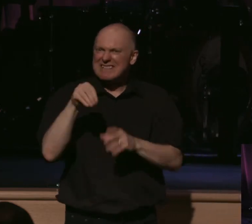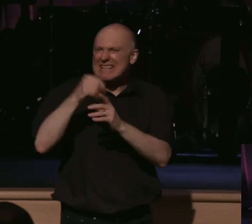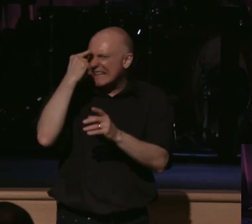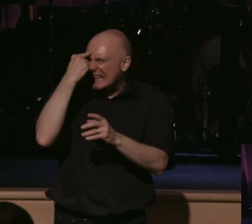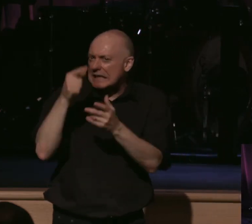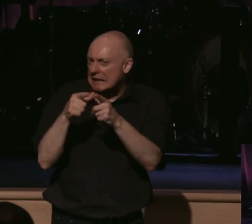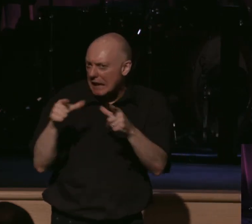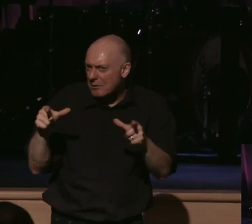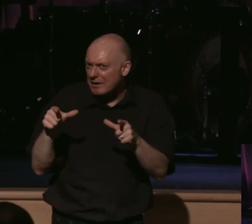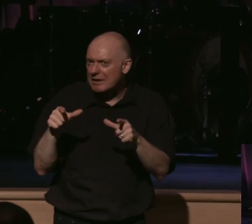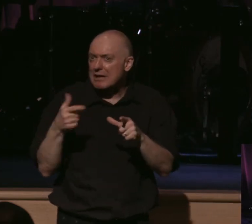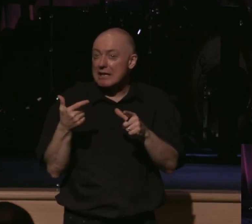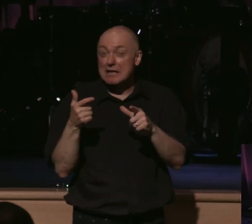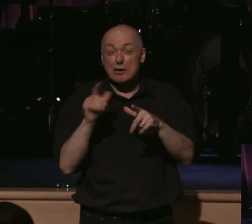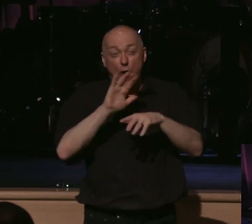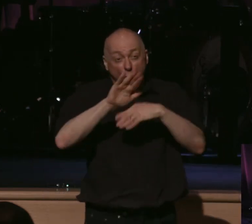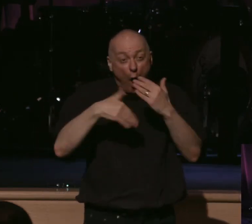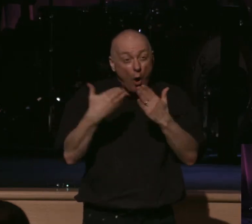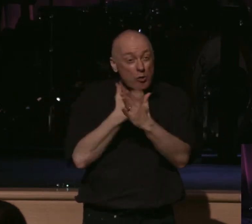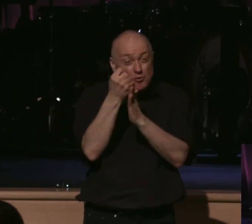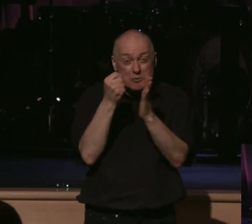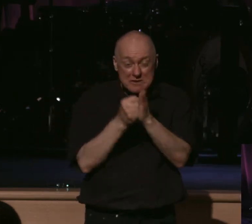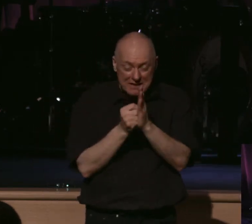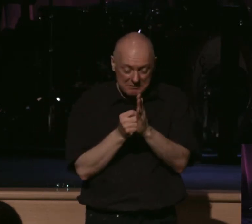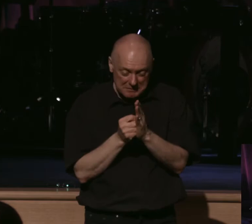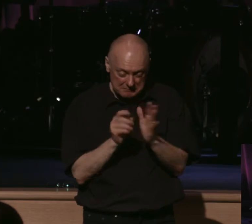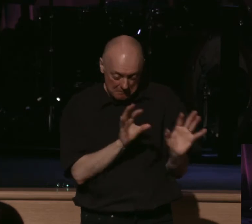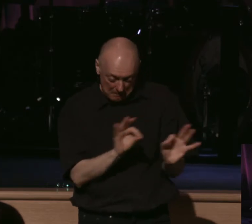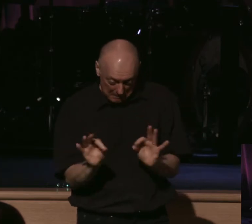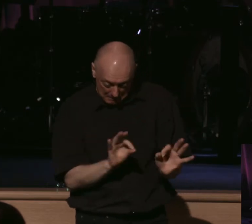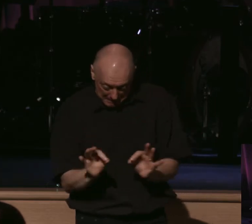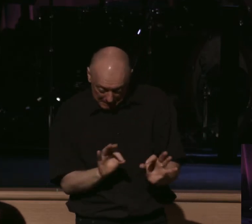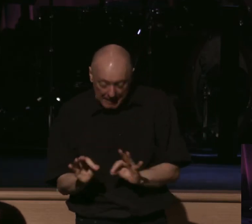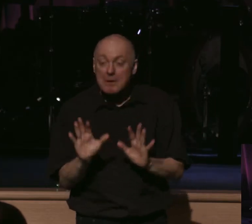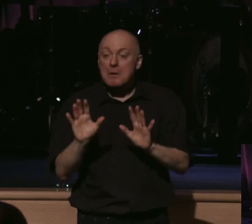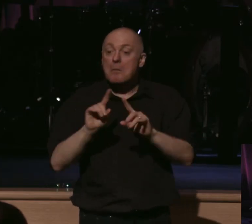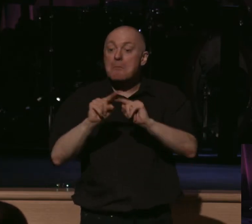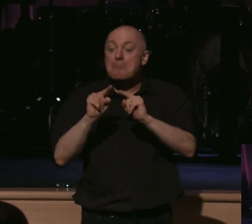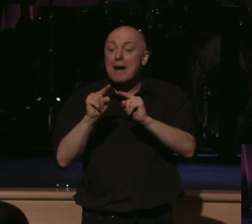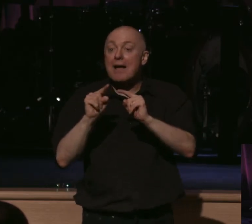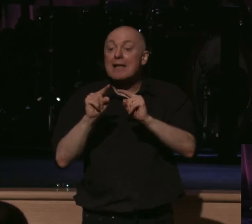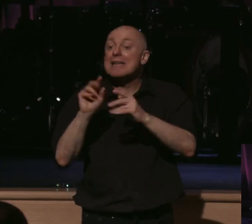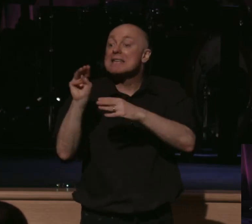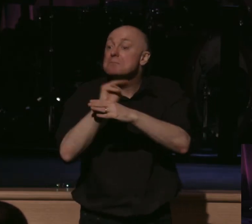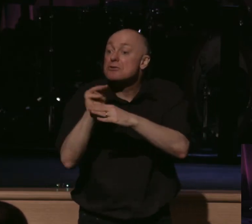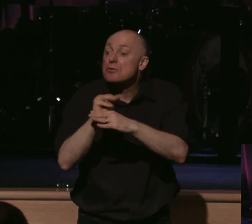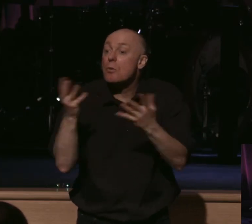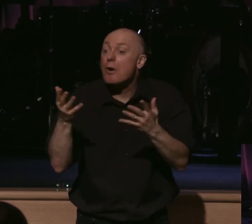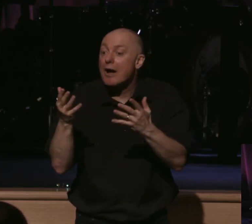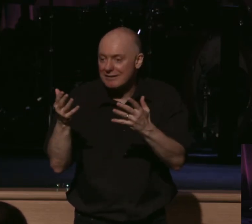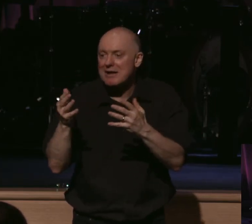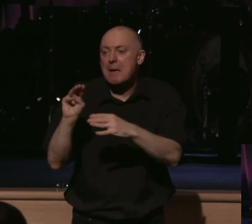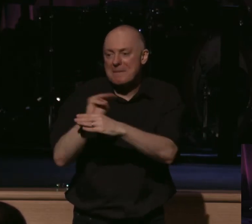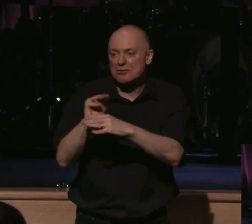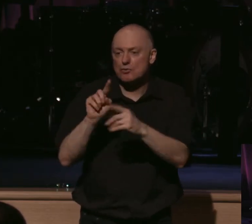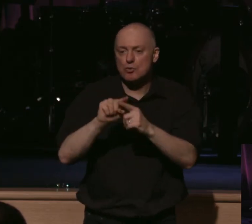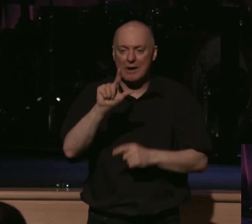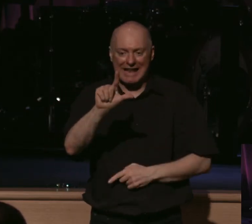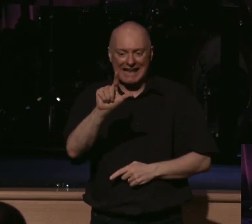India. He proofreaded the entire New Testament manuscript, but his primary ministry was ministering to the lepers. He spoke